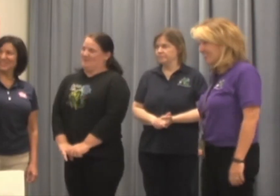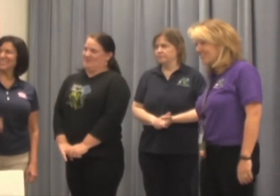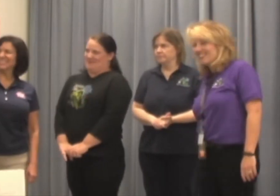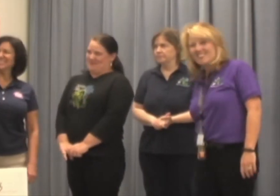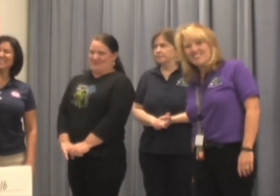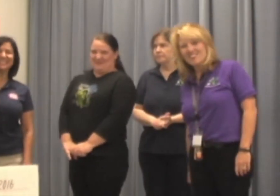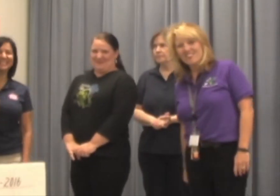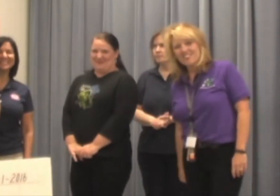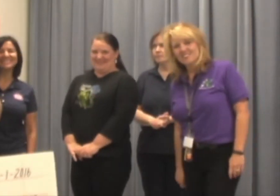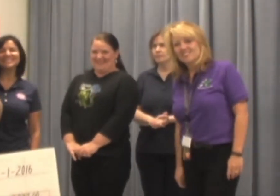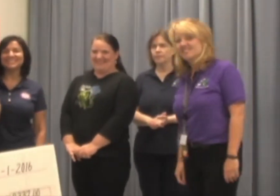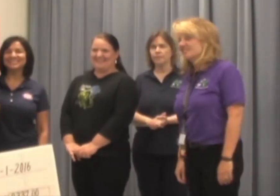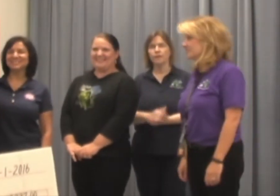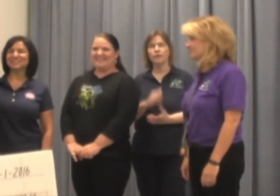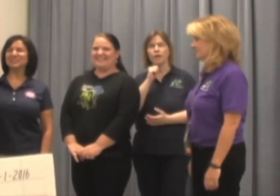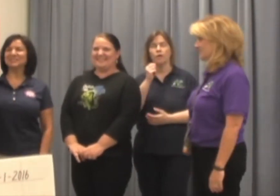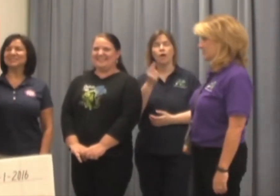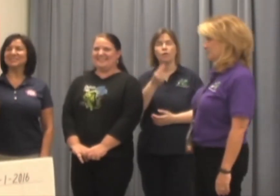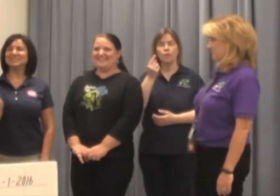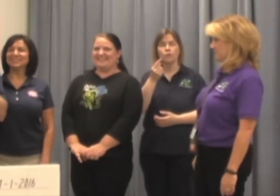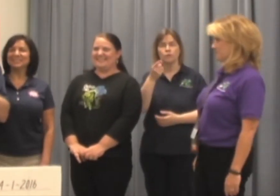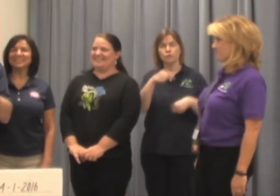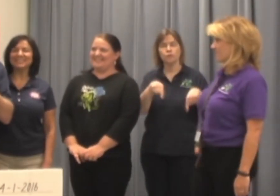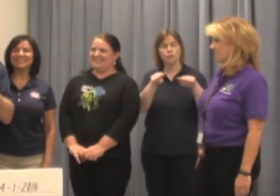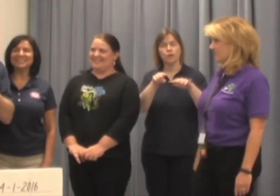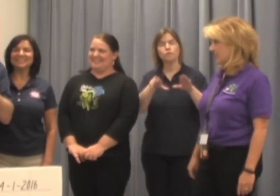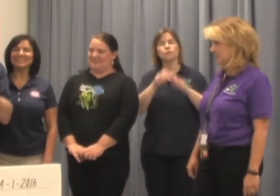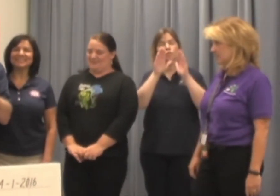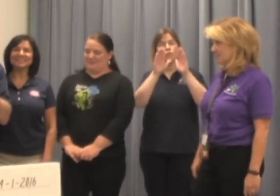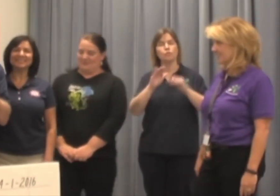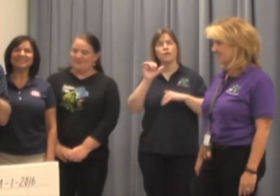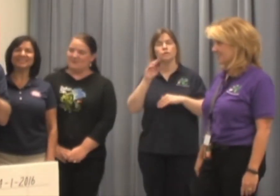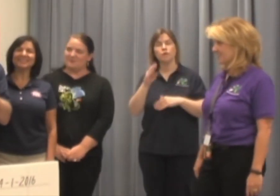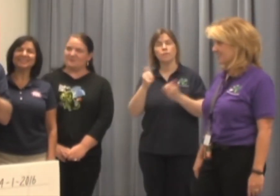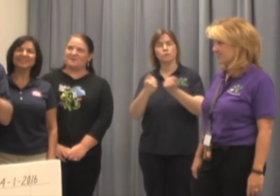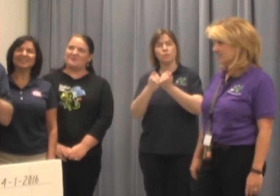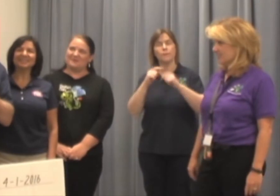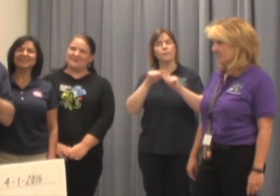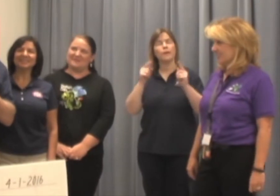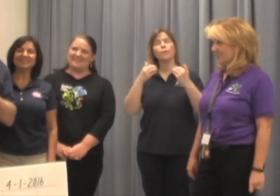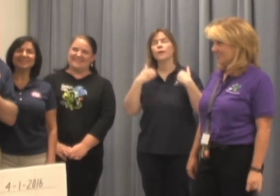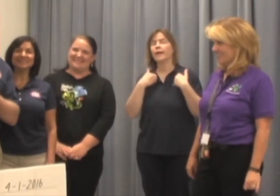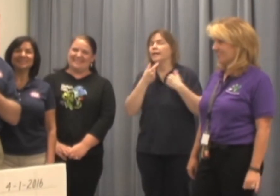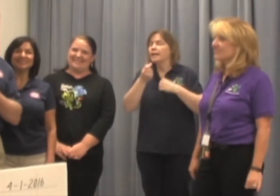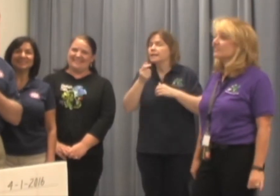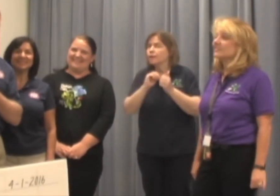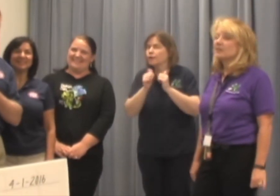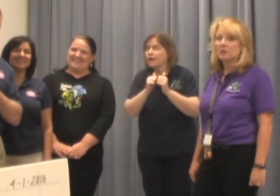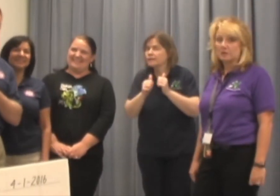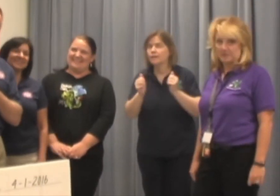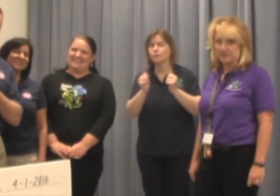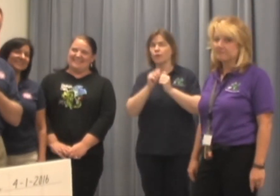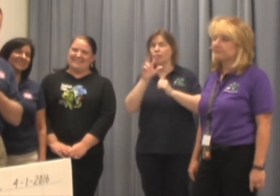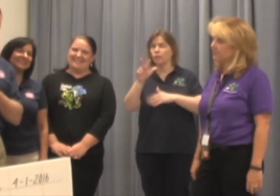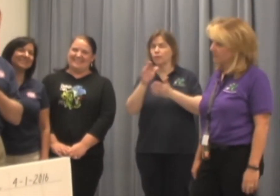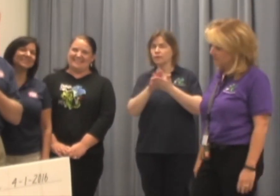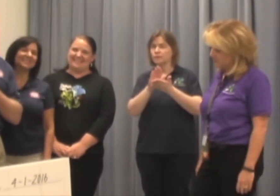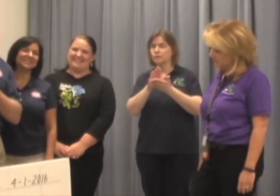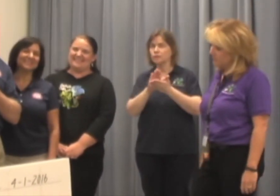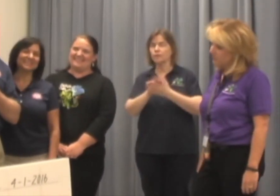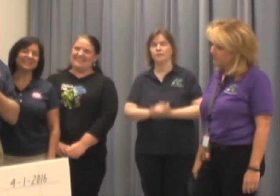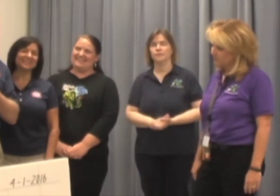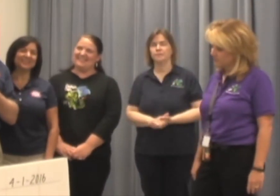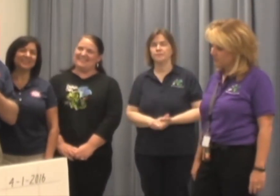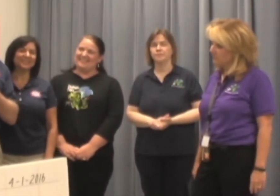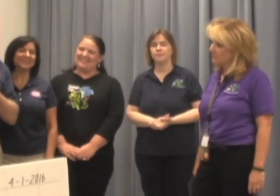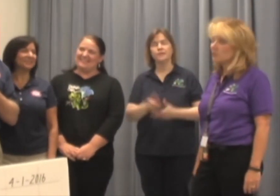Well, guys, not only did you guys do a great job of supporting us, but we had a little contest with three schools, and